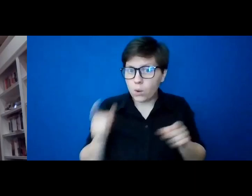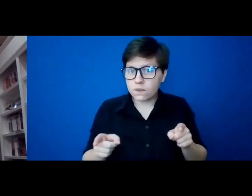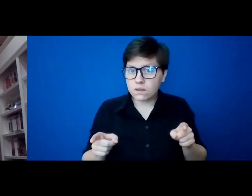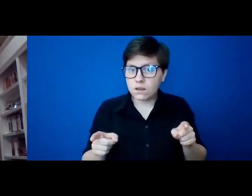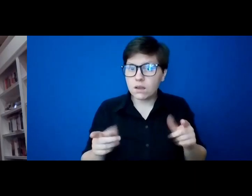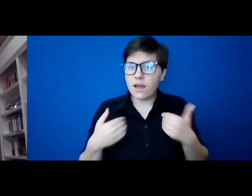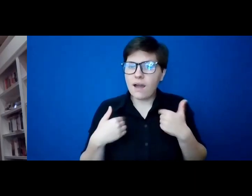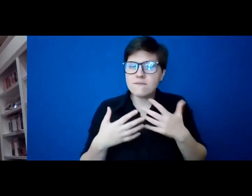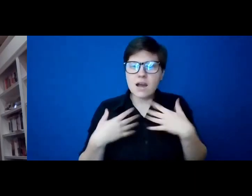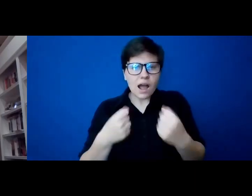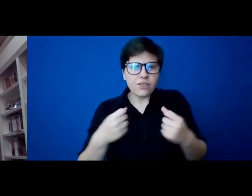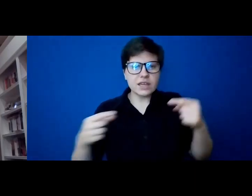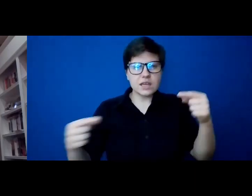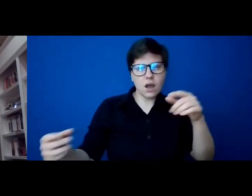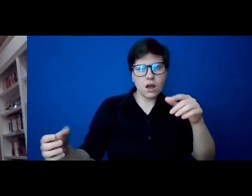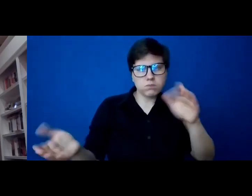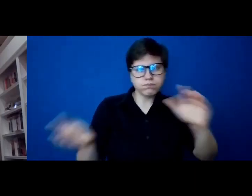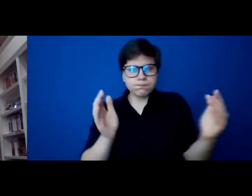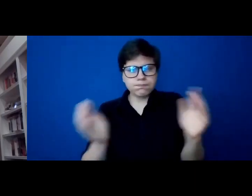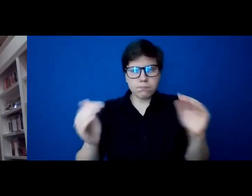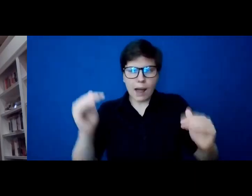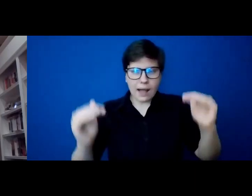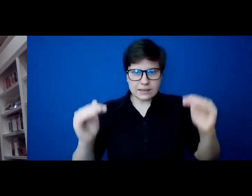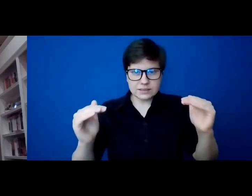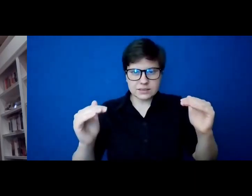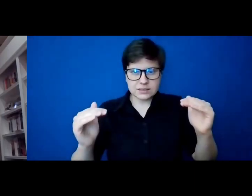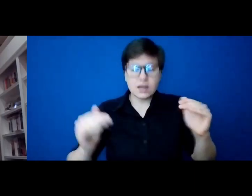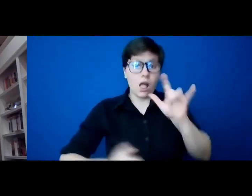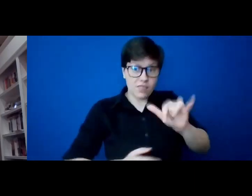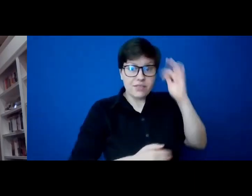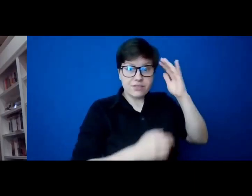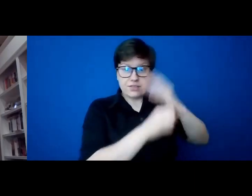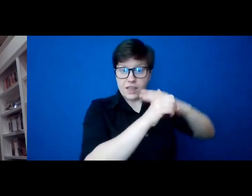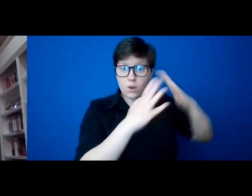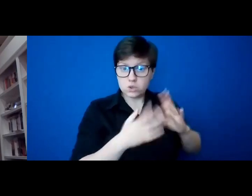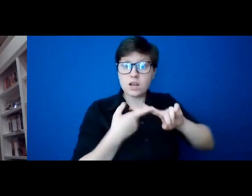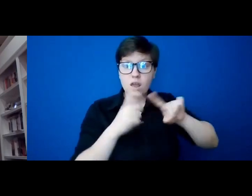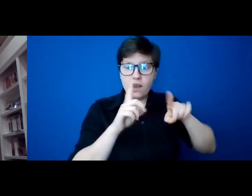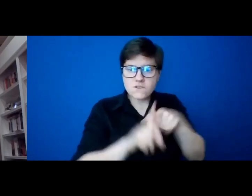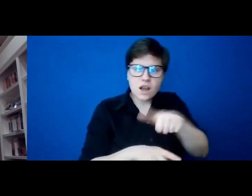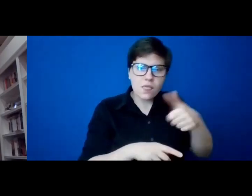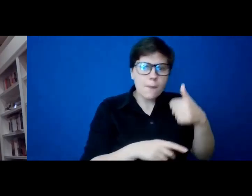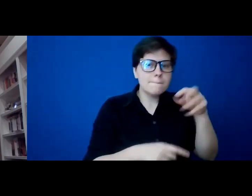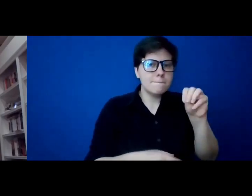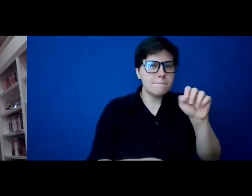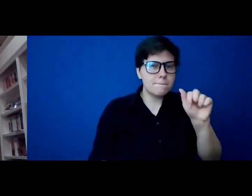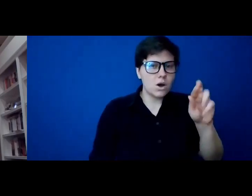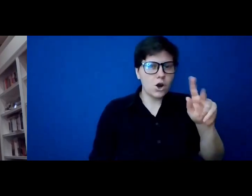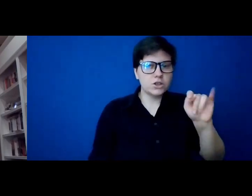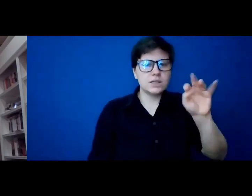tension between both. Well, he was a friend of Martin Buber. And some of you know, the philosopher Martin Buber, who